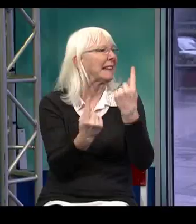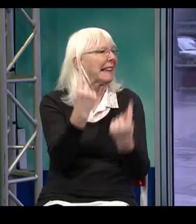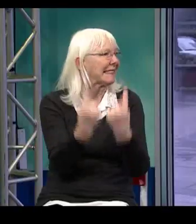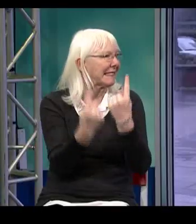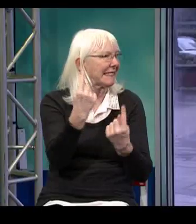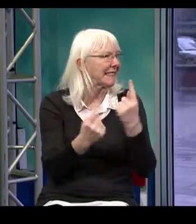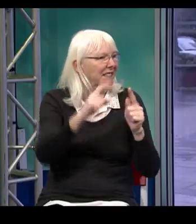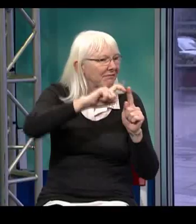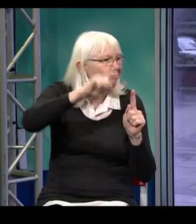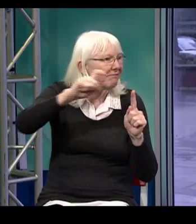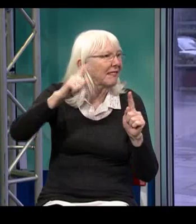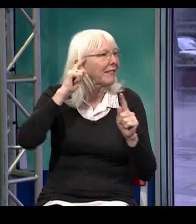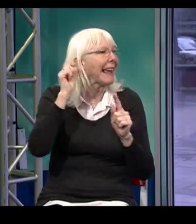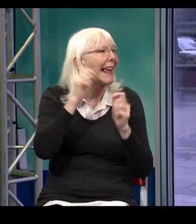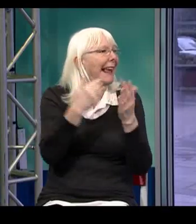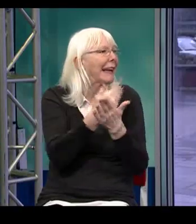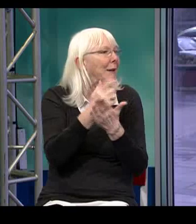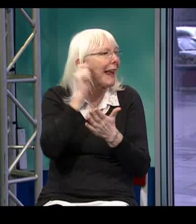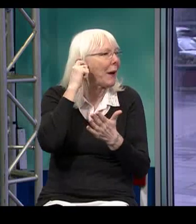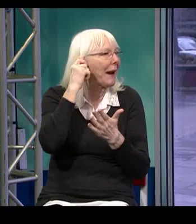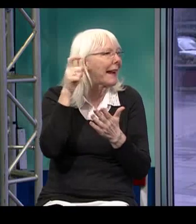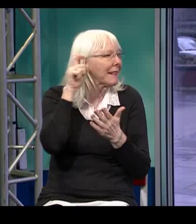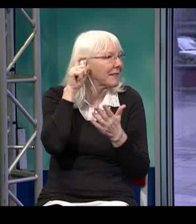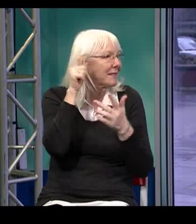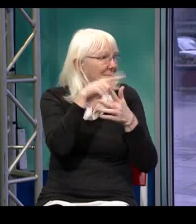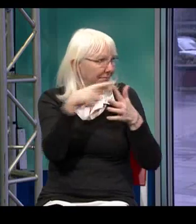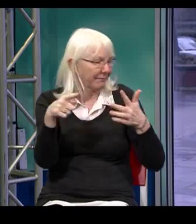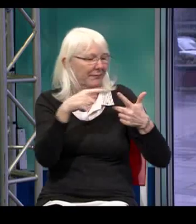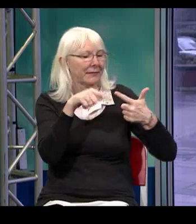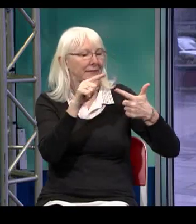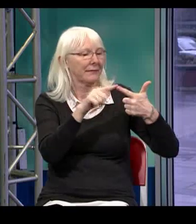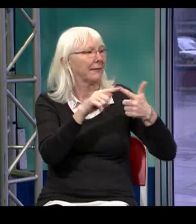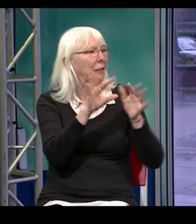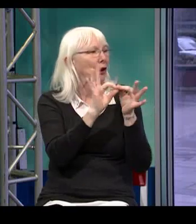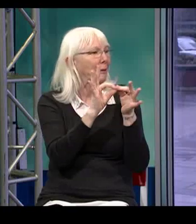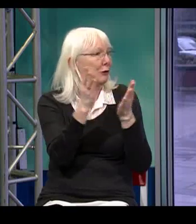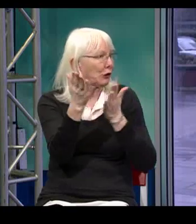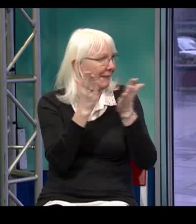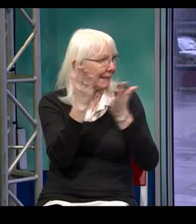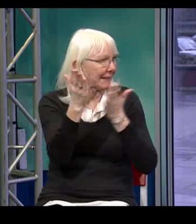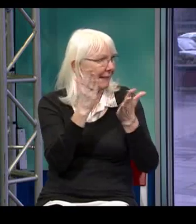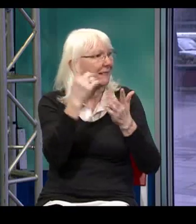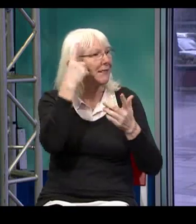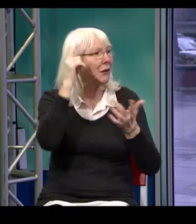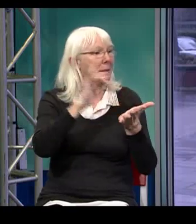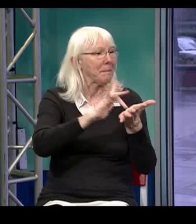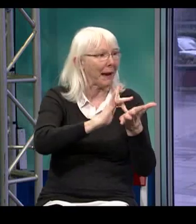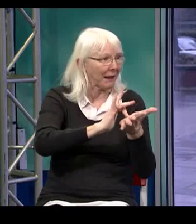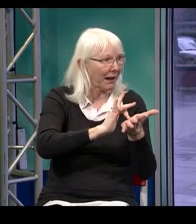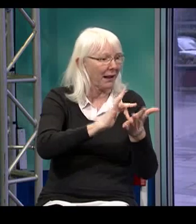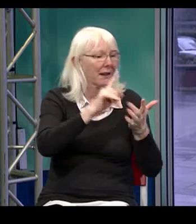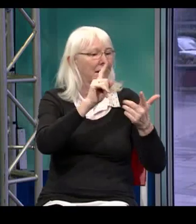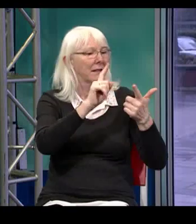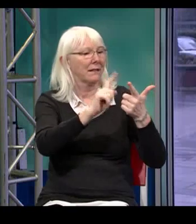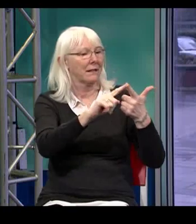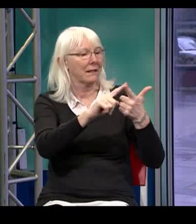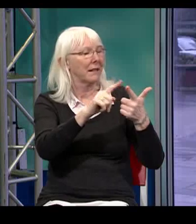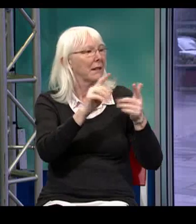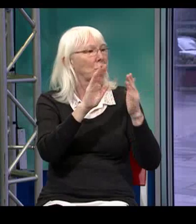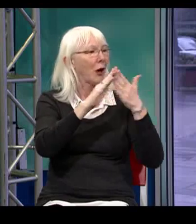offer audiology testing and hearing aid services. We have an interpreting services department for medical